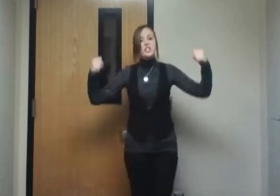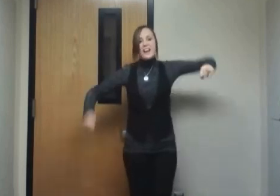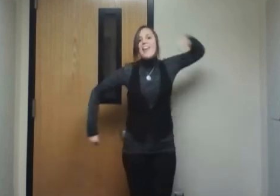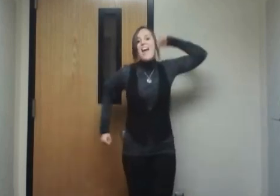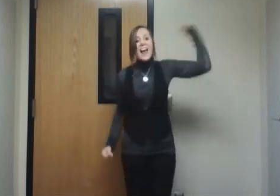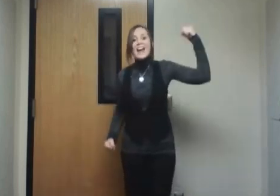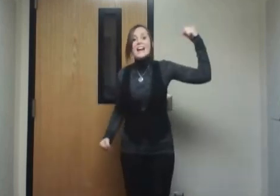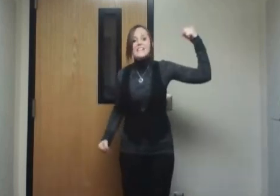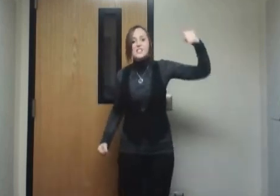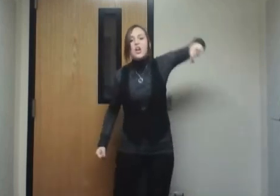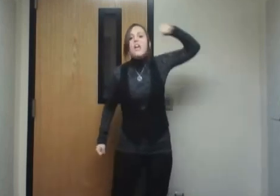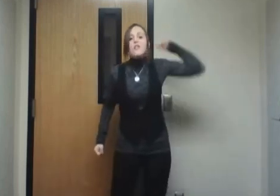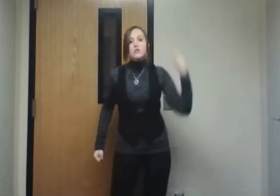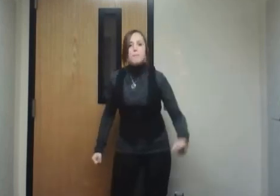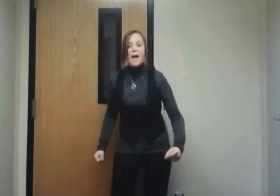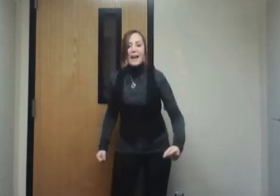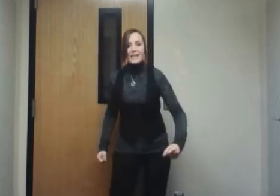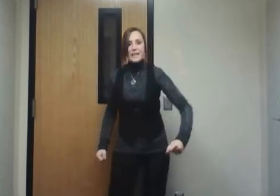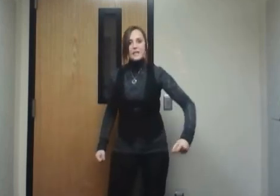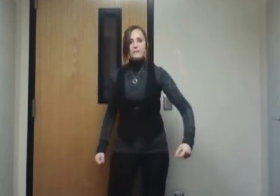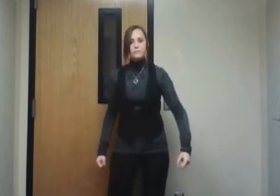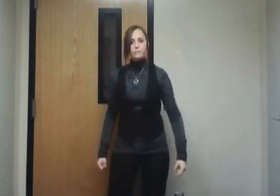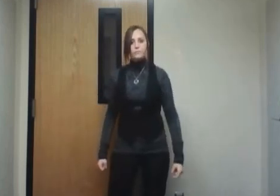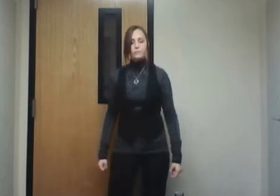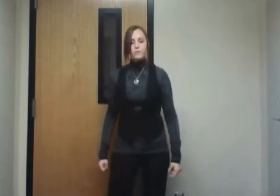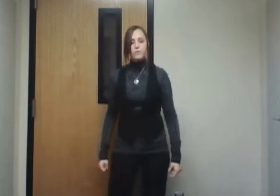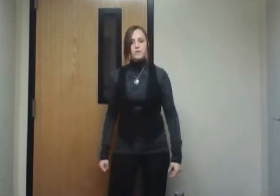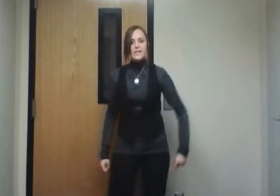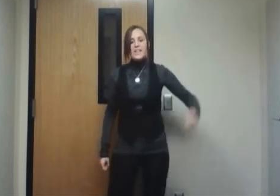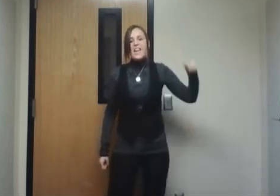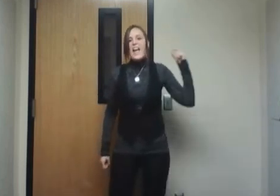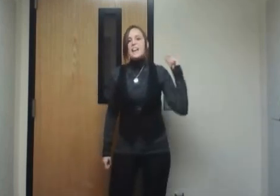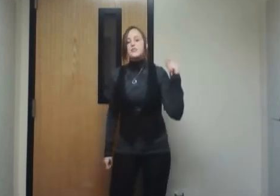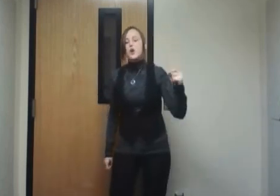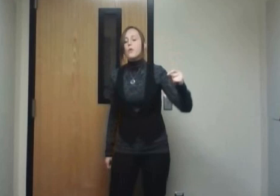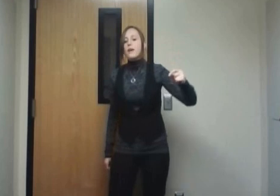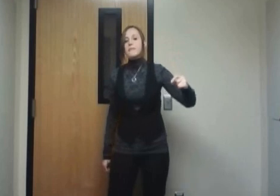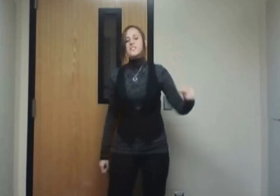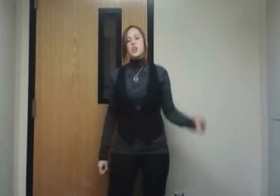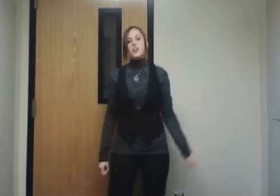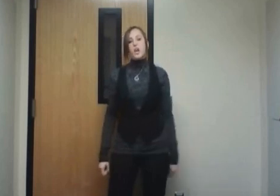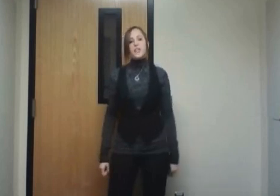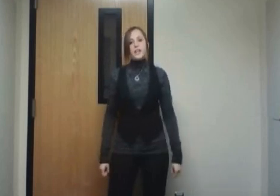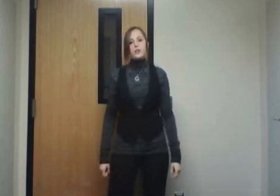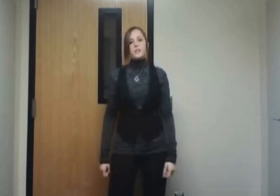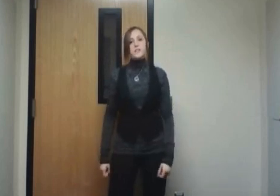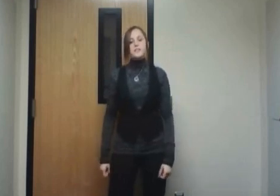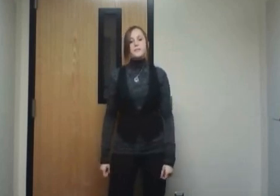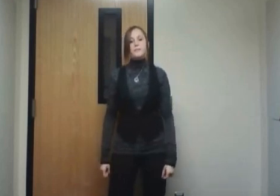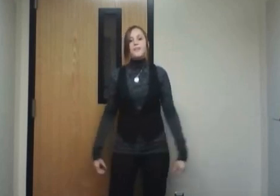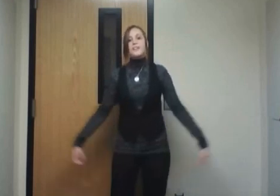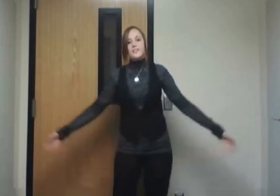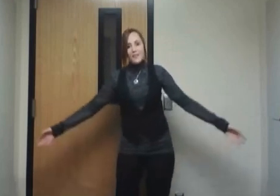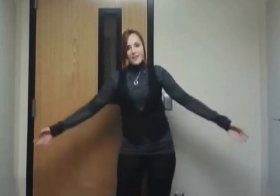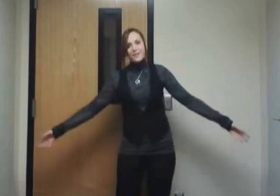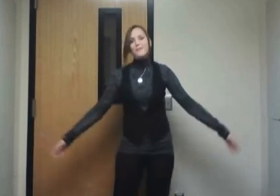that is the penny. And don't get me started on nickels. Thank you.